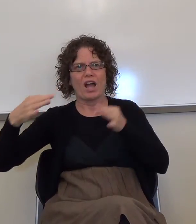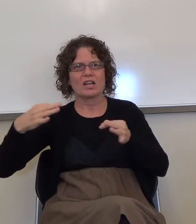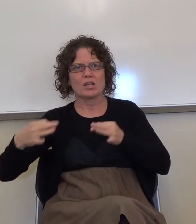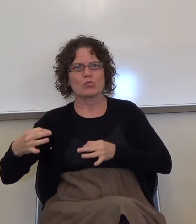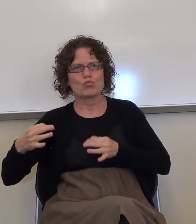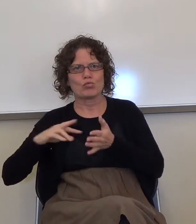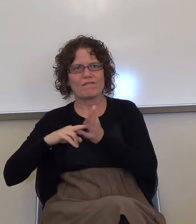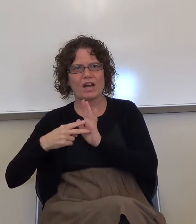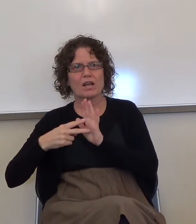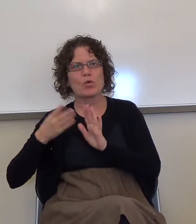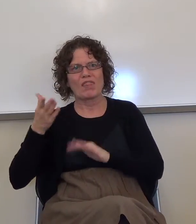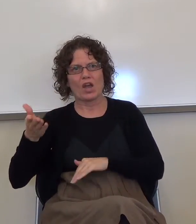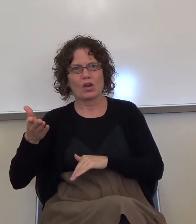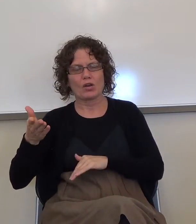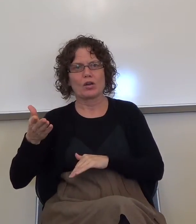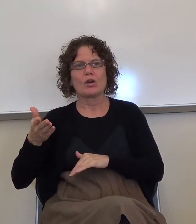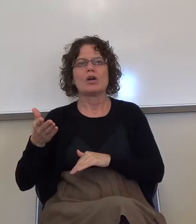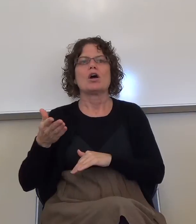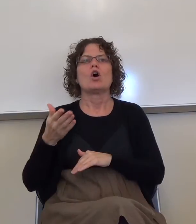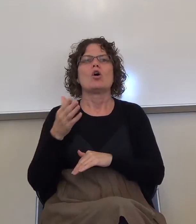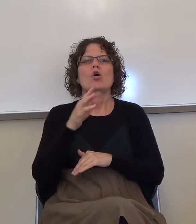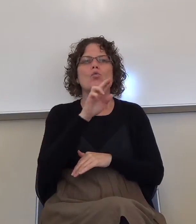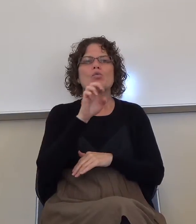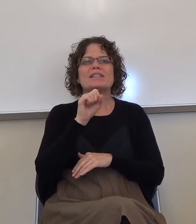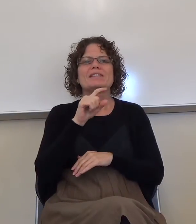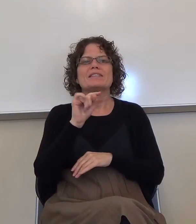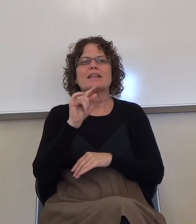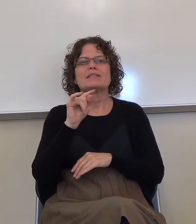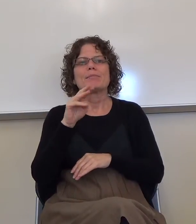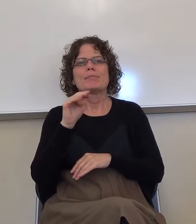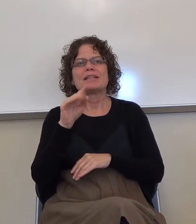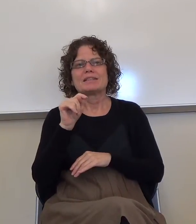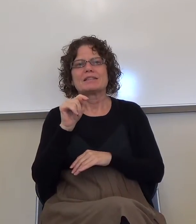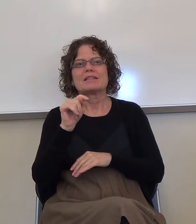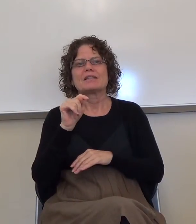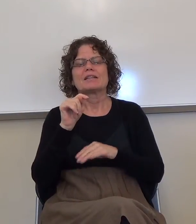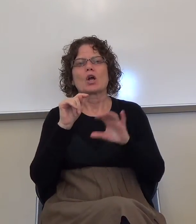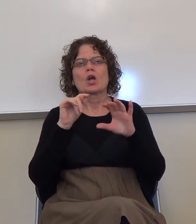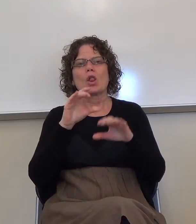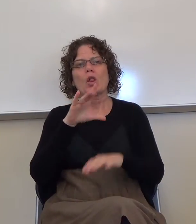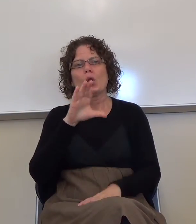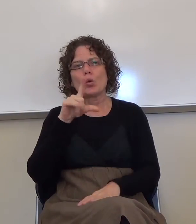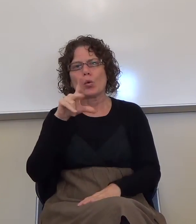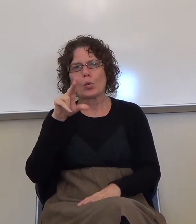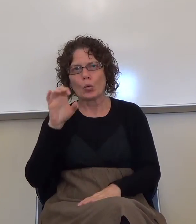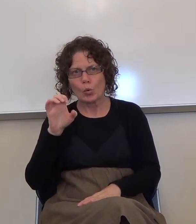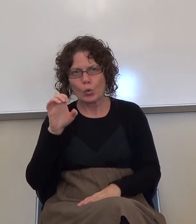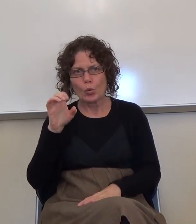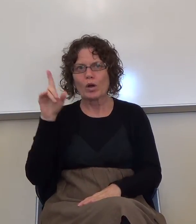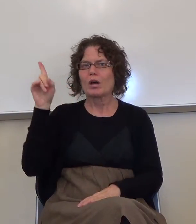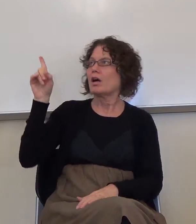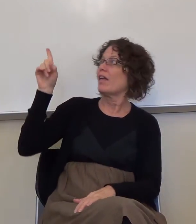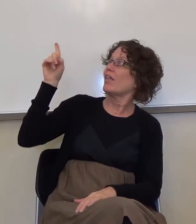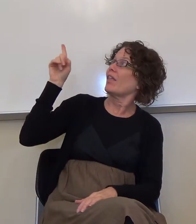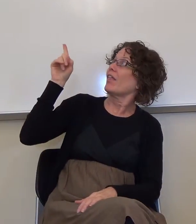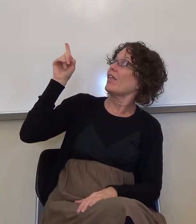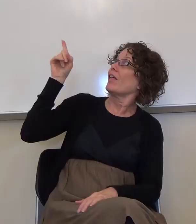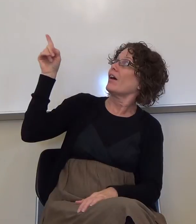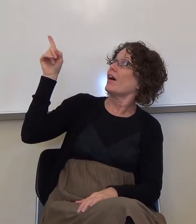in almost all societies, there's some social mobility. This is the meaning of social mobility.